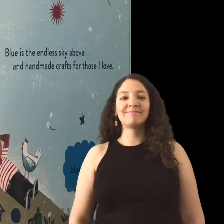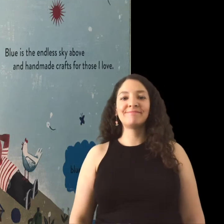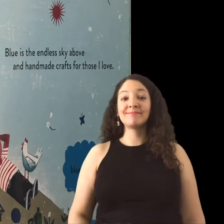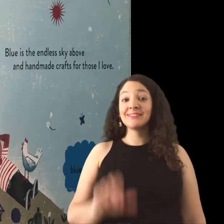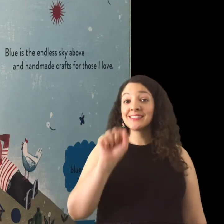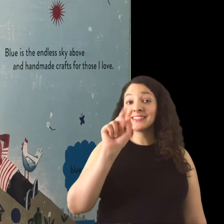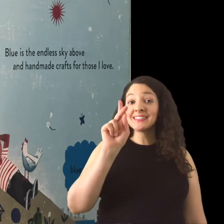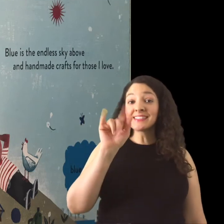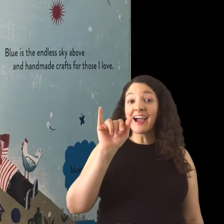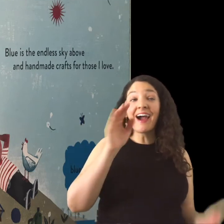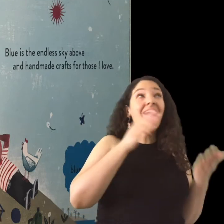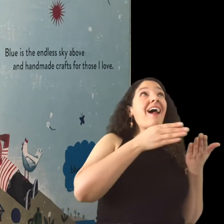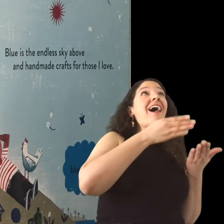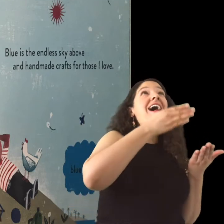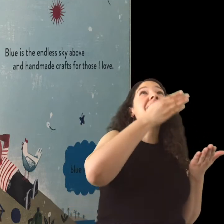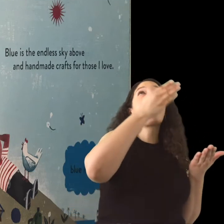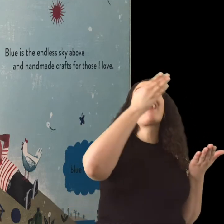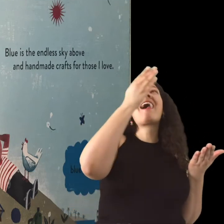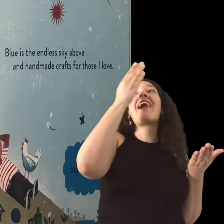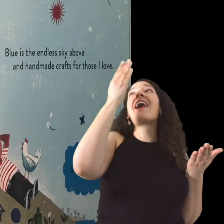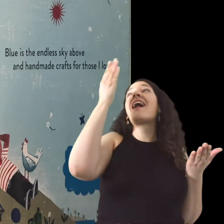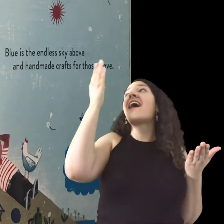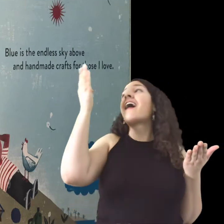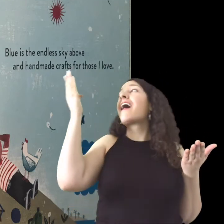blue is orange